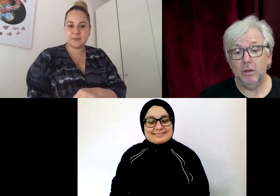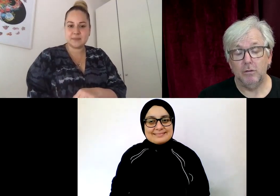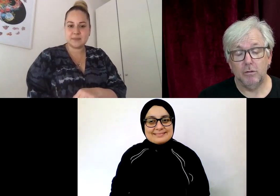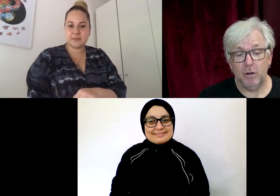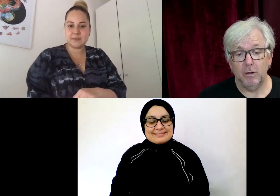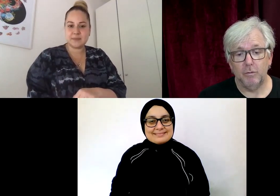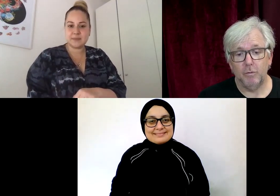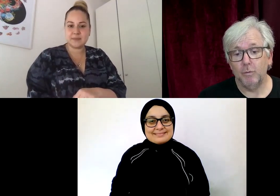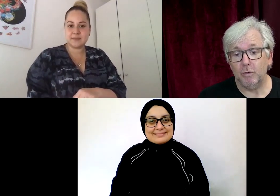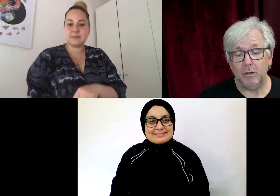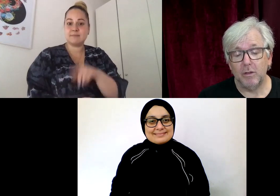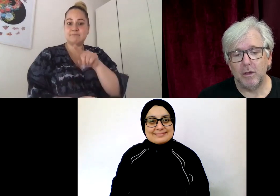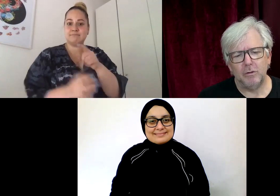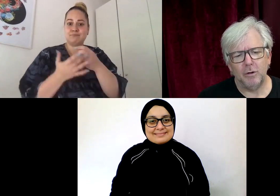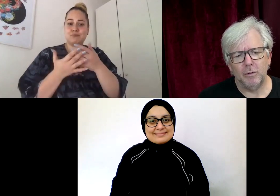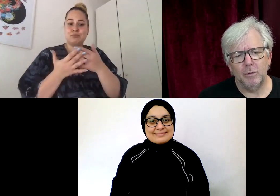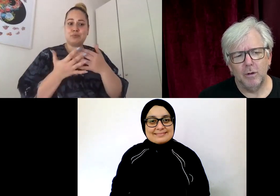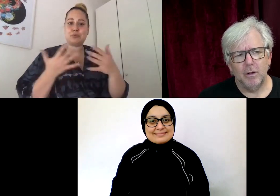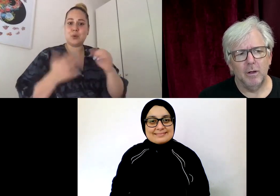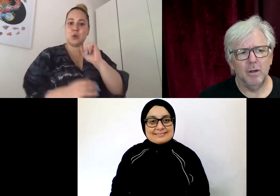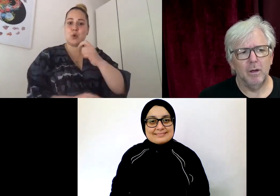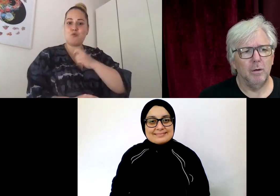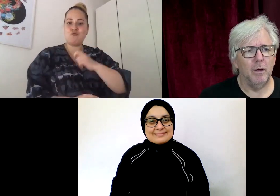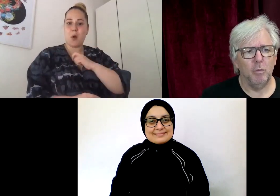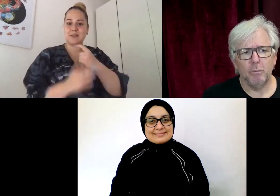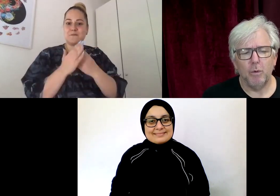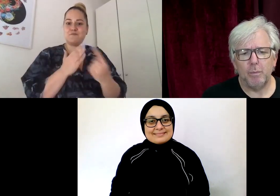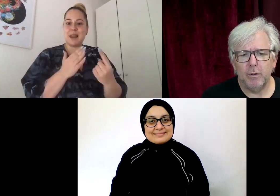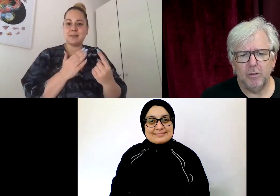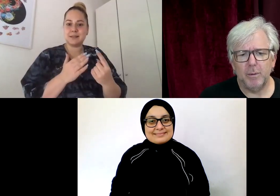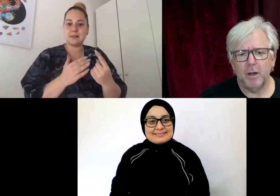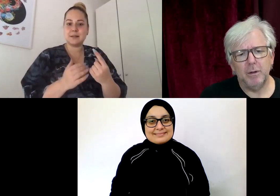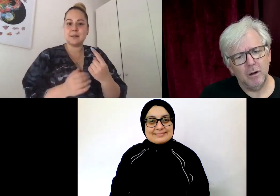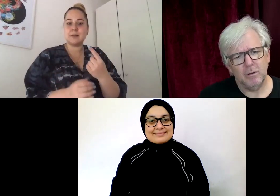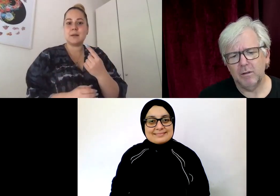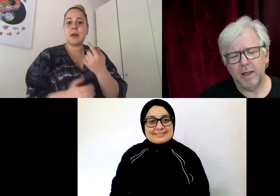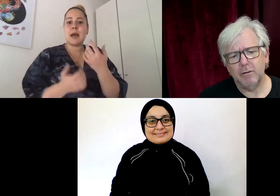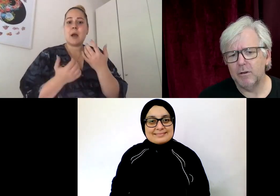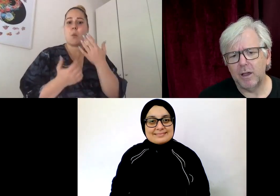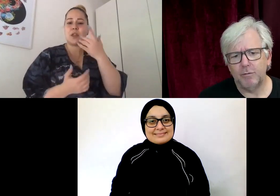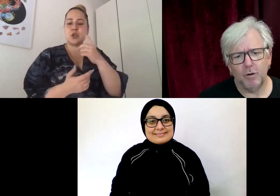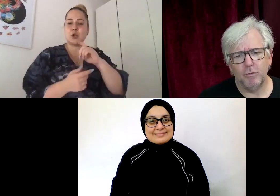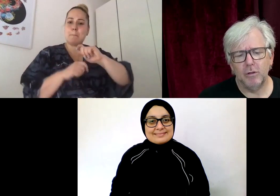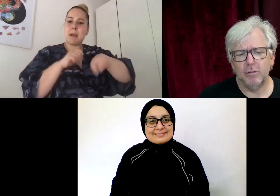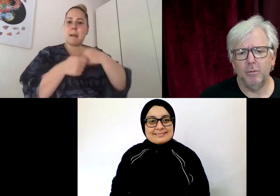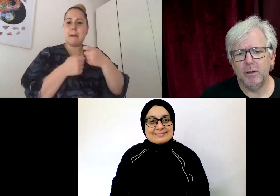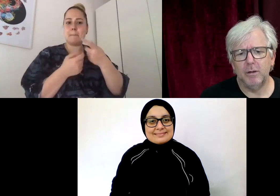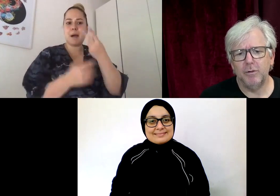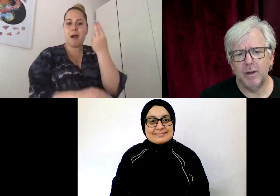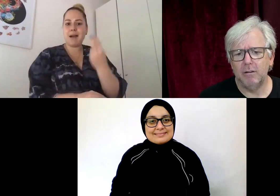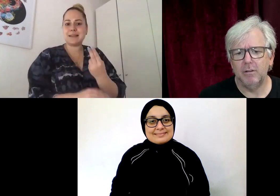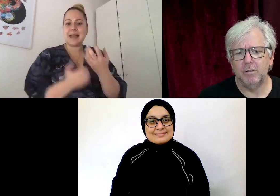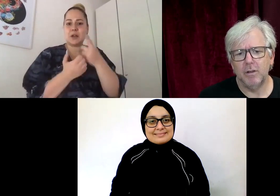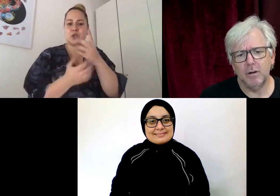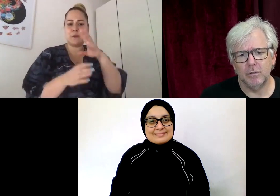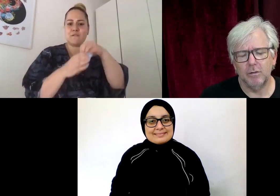that huge string of things that you do, what point did you become an artist? How did you get involved in so many different